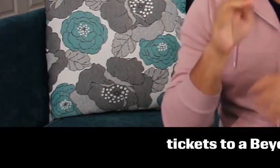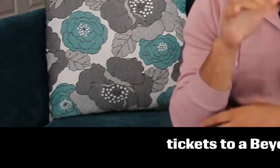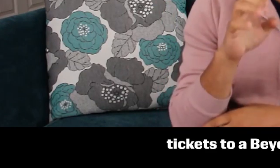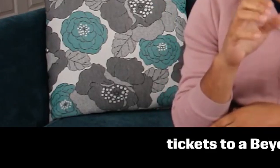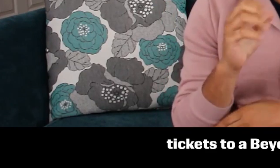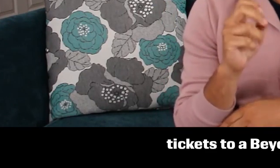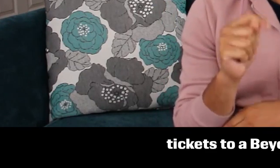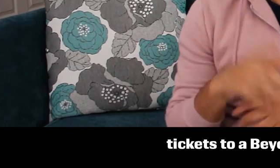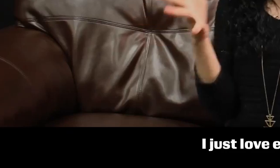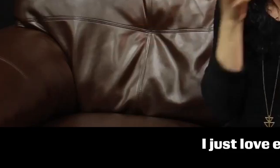a Beyonce concert.